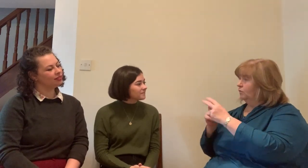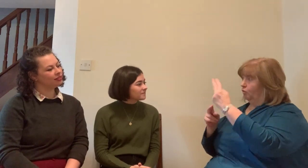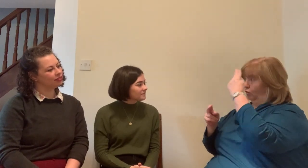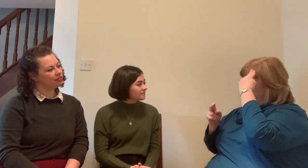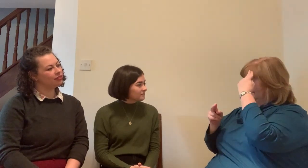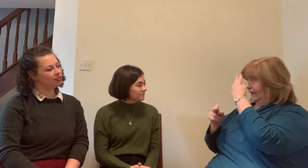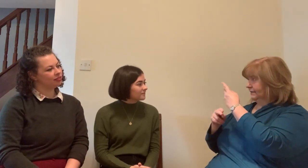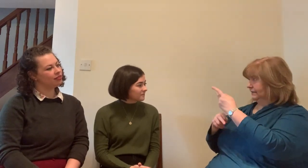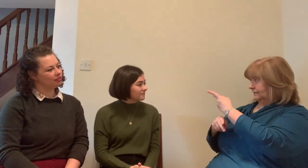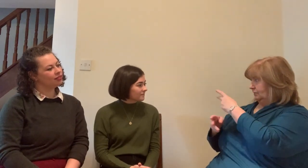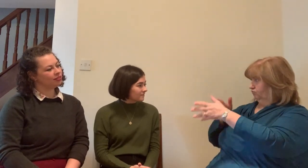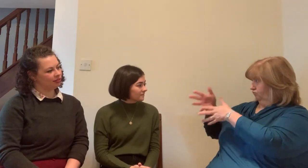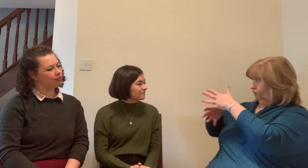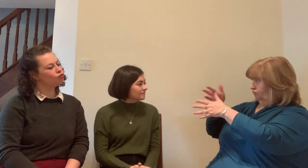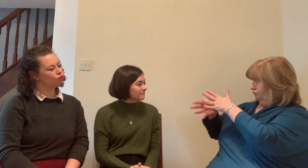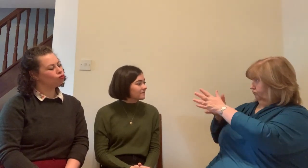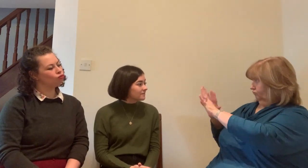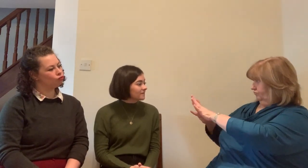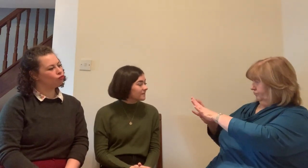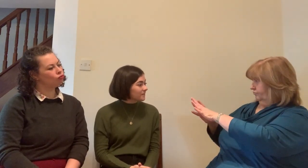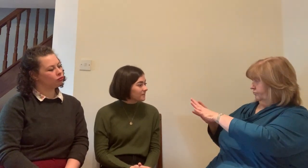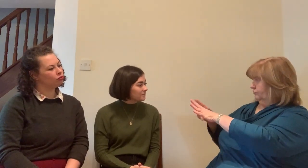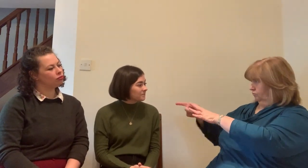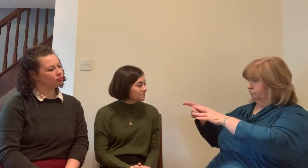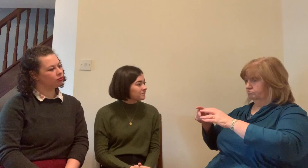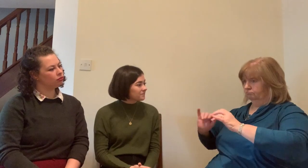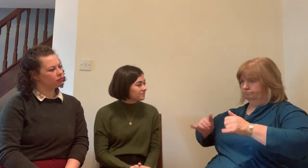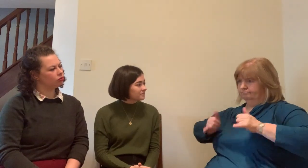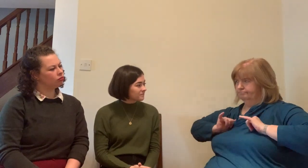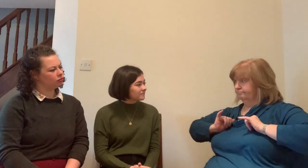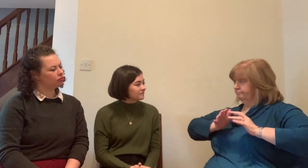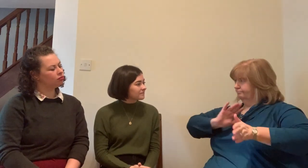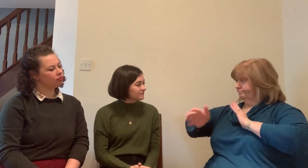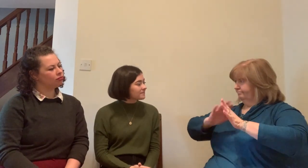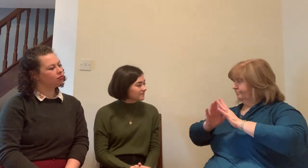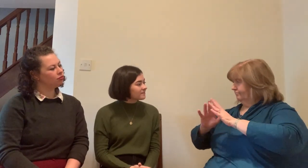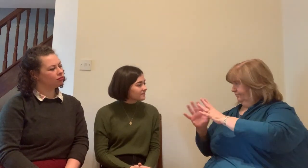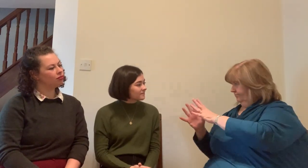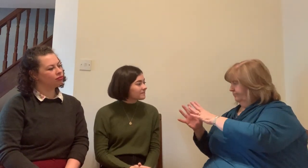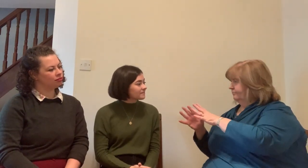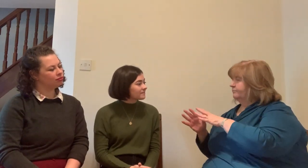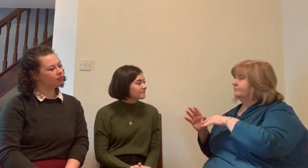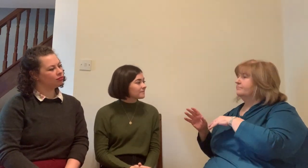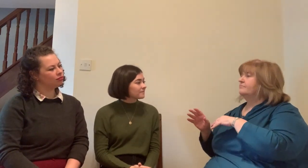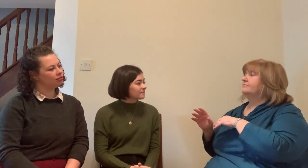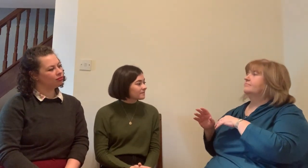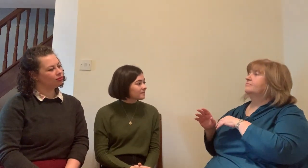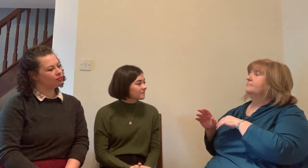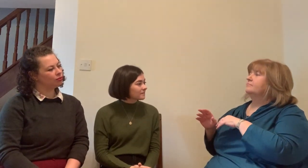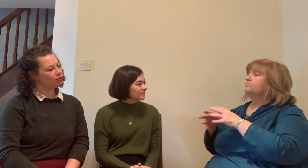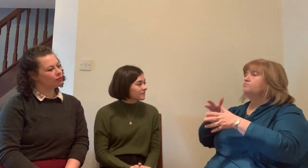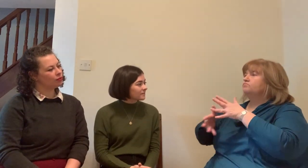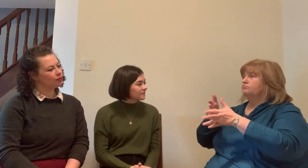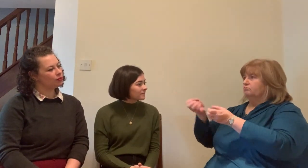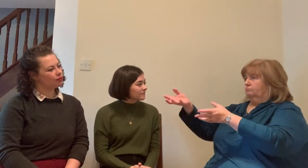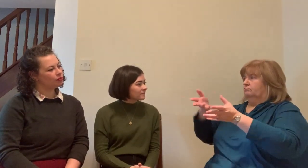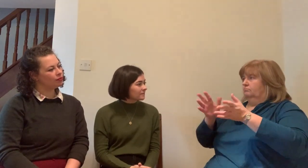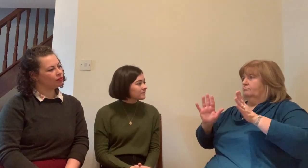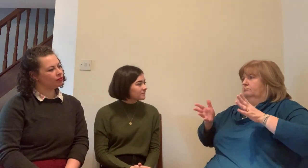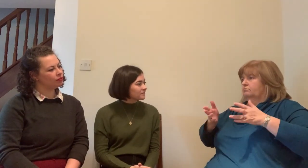that really you know kind of helps to develop that relationship and once we have those kind of shared experiences or even just